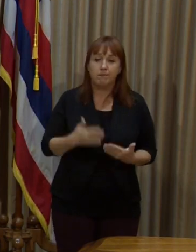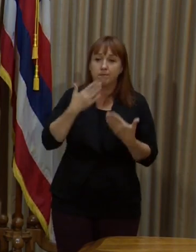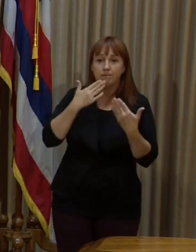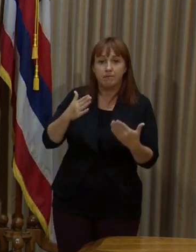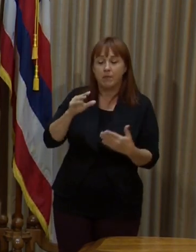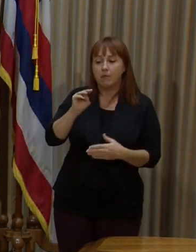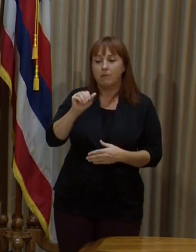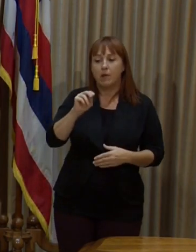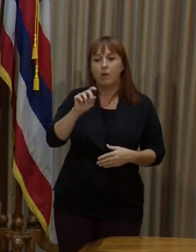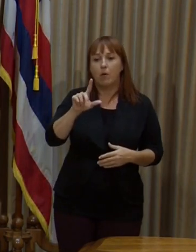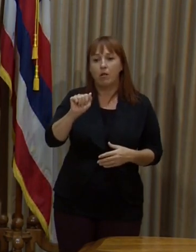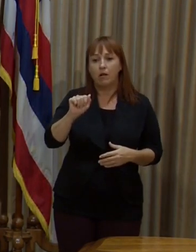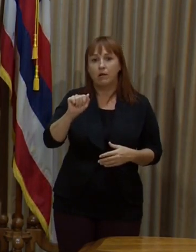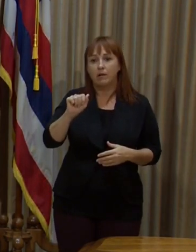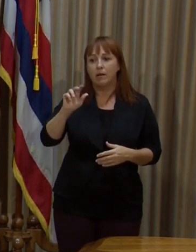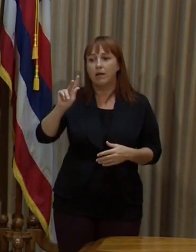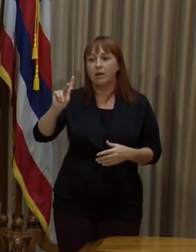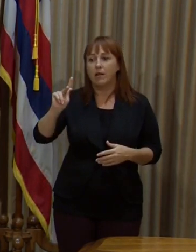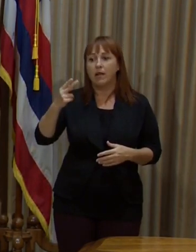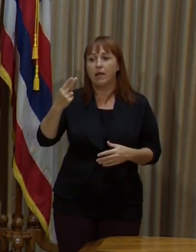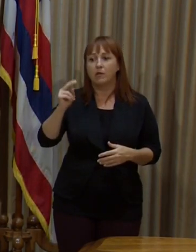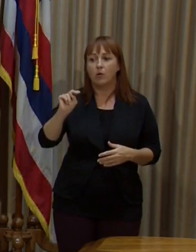Morales, KH-O-N2. Manolo?